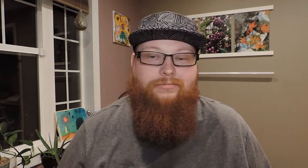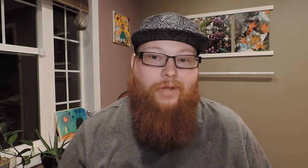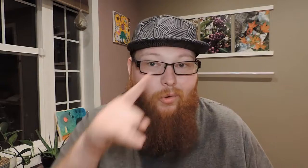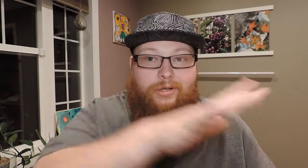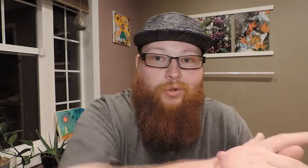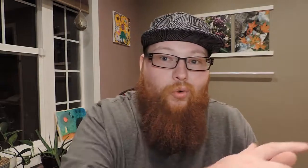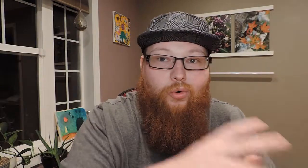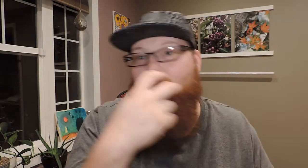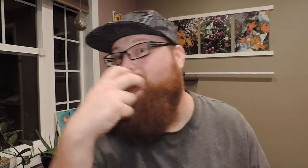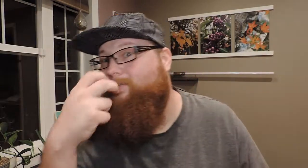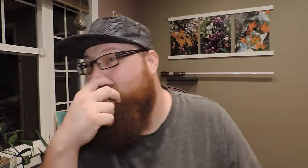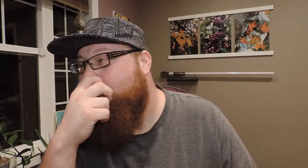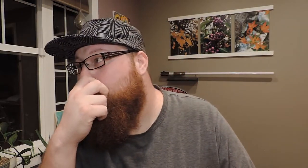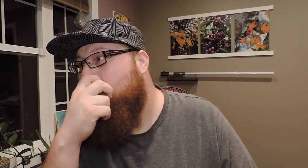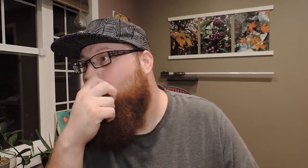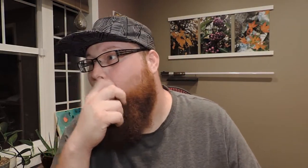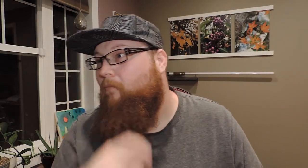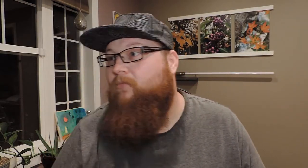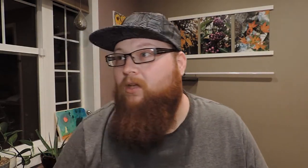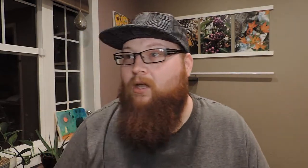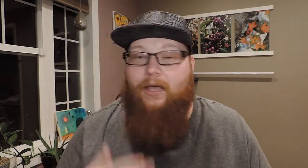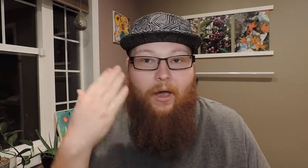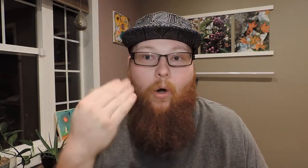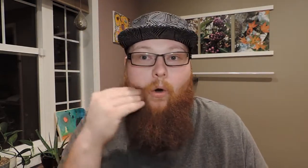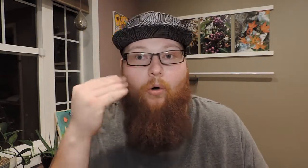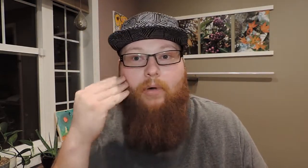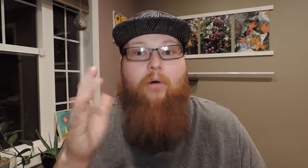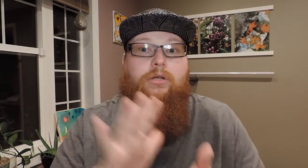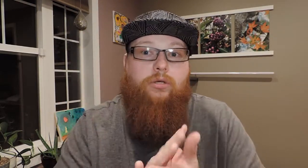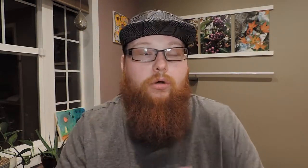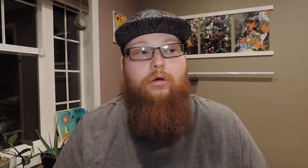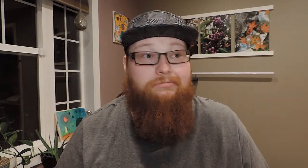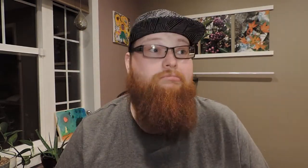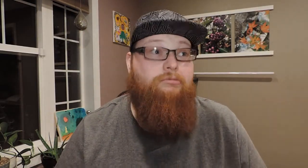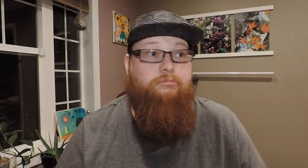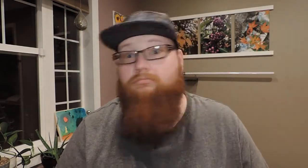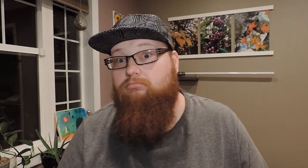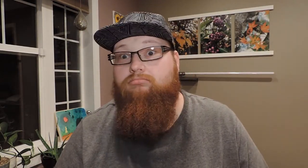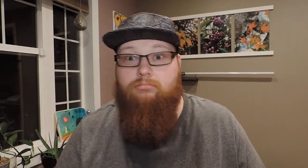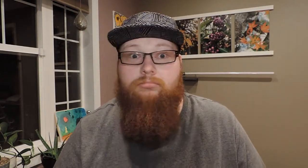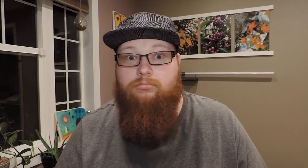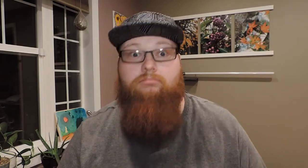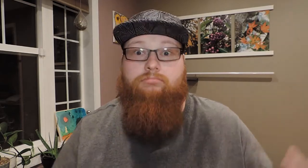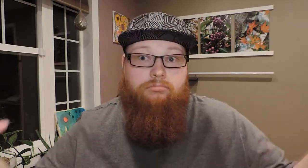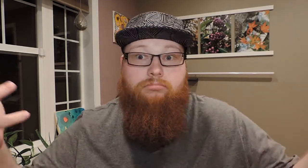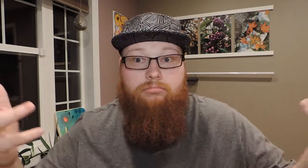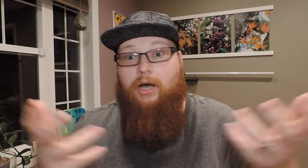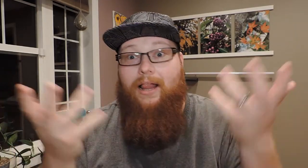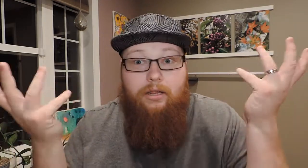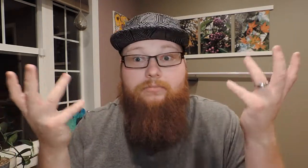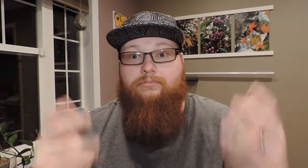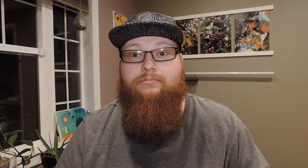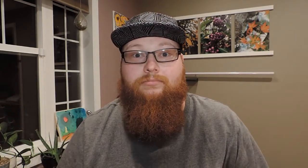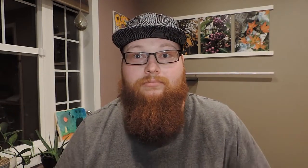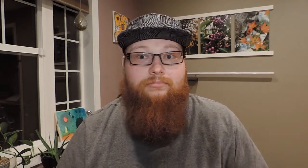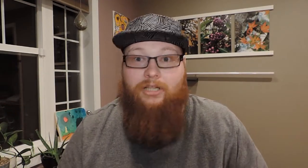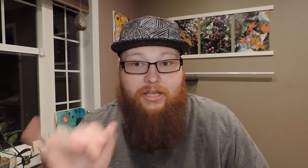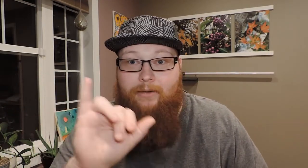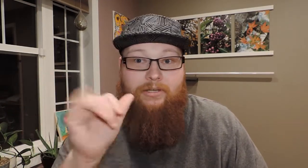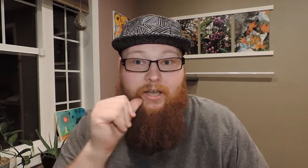going to school, going to speech, get home. How was school, hmm? Well, the same as